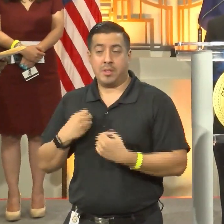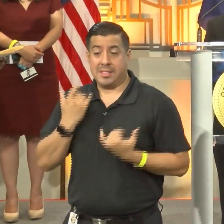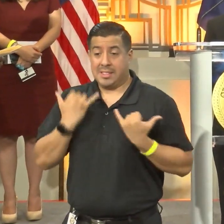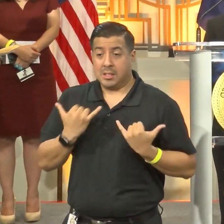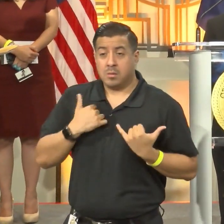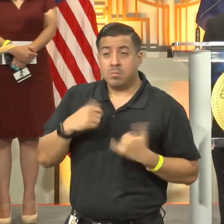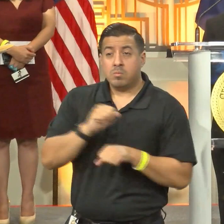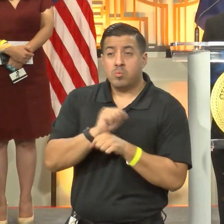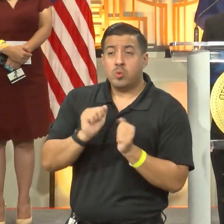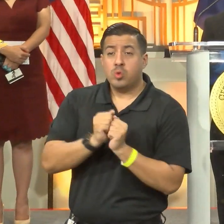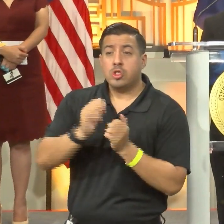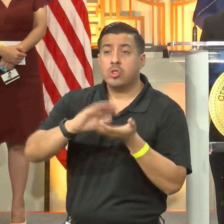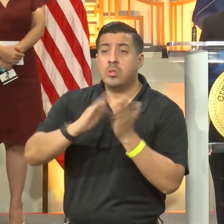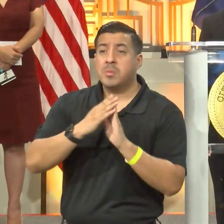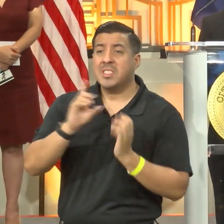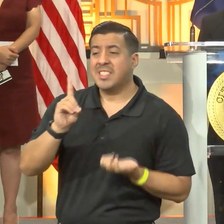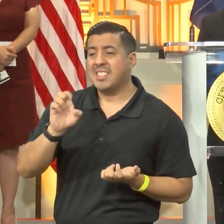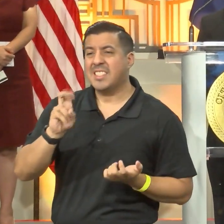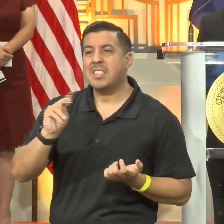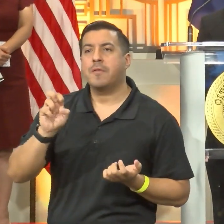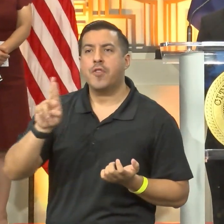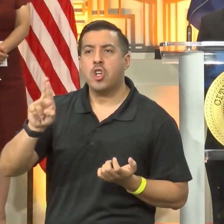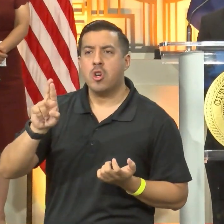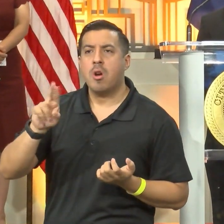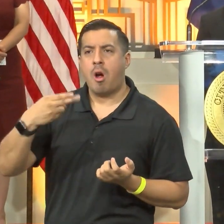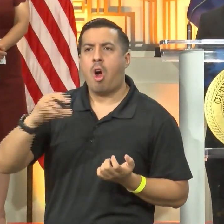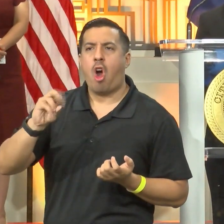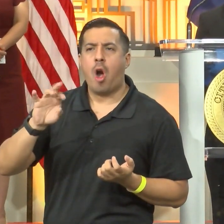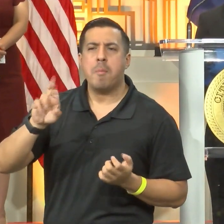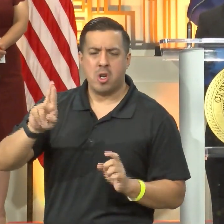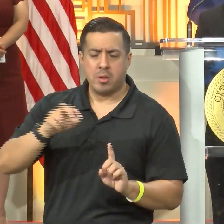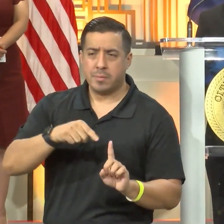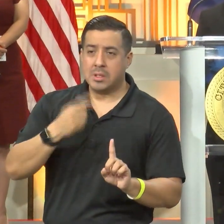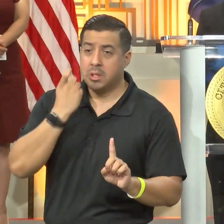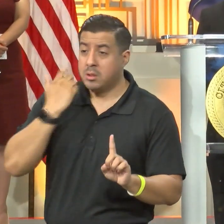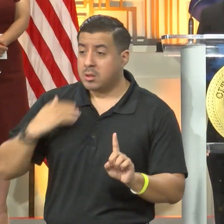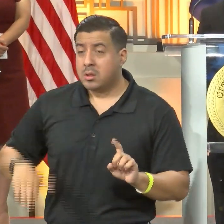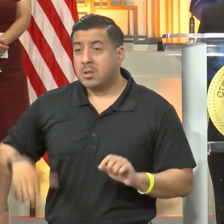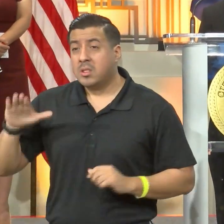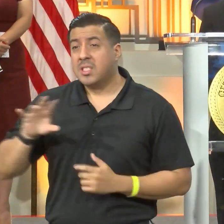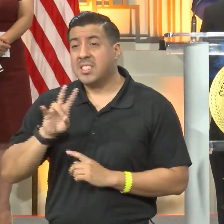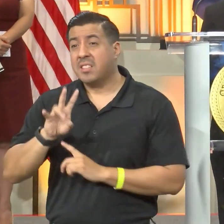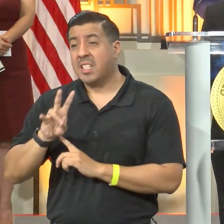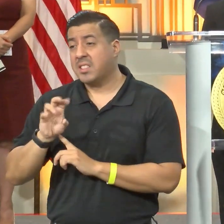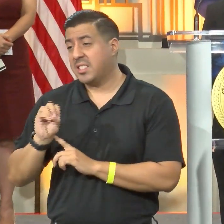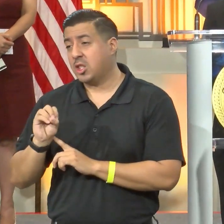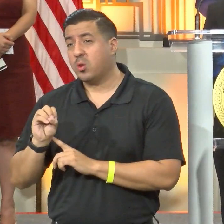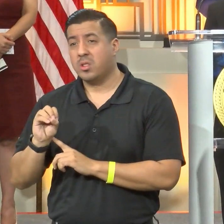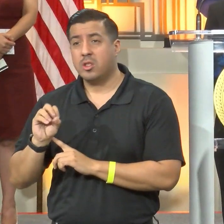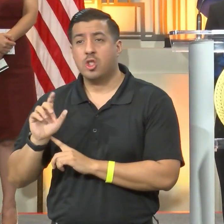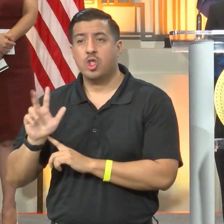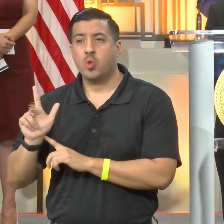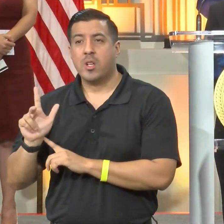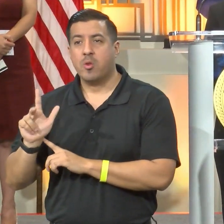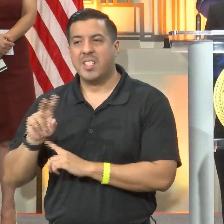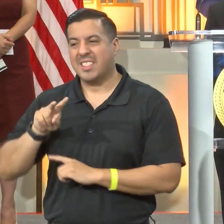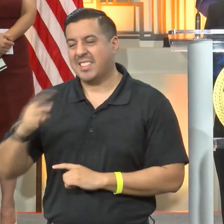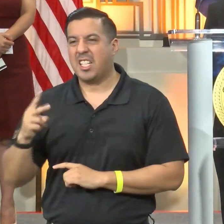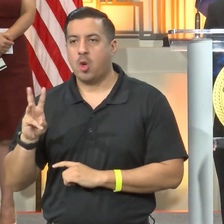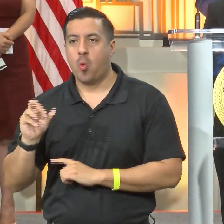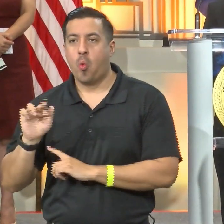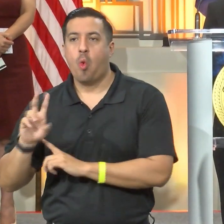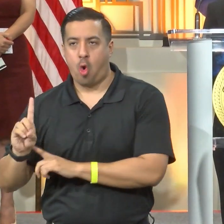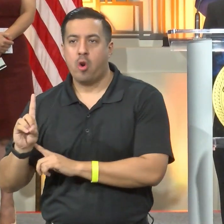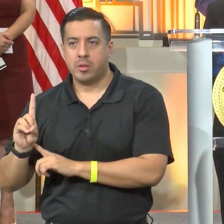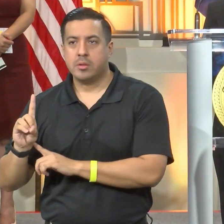with the community of Denver Harbor. I personally grew up within the 77023, 2nd Ward, and Magnolia